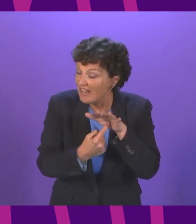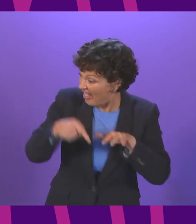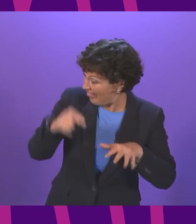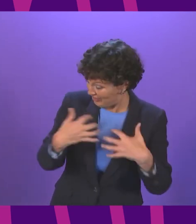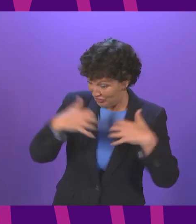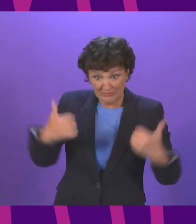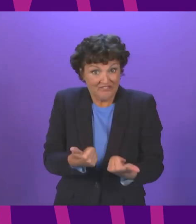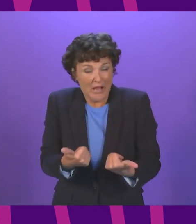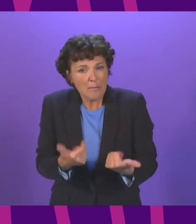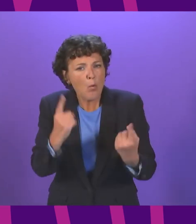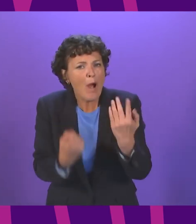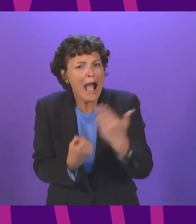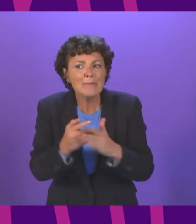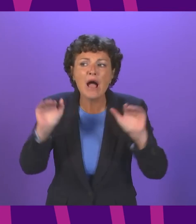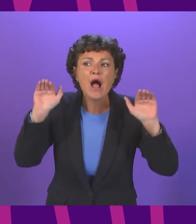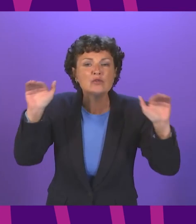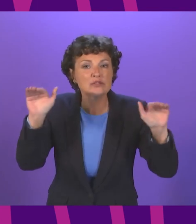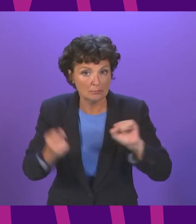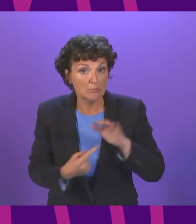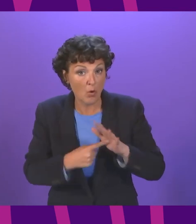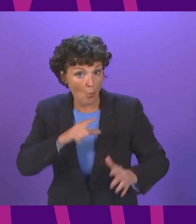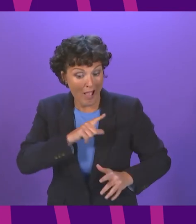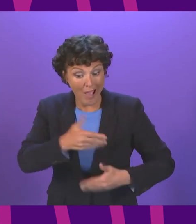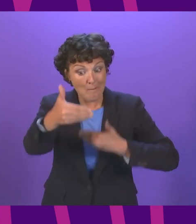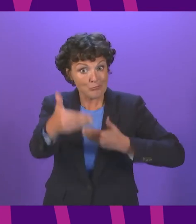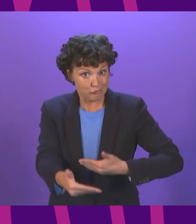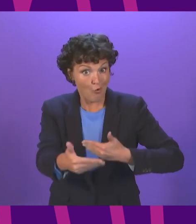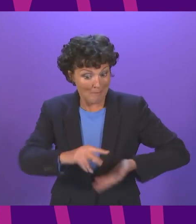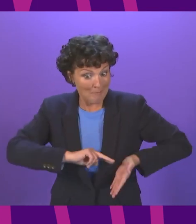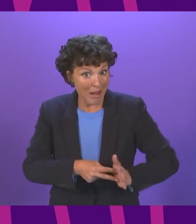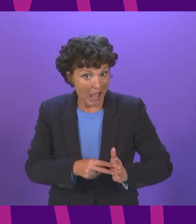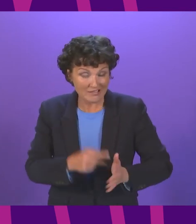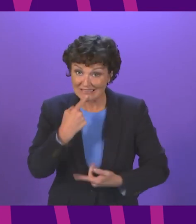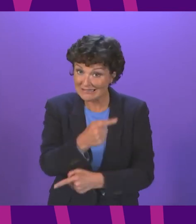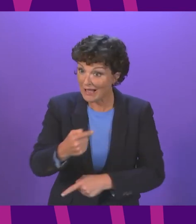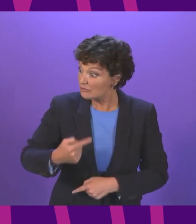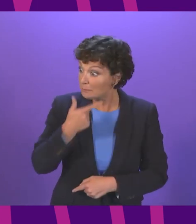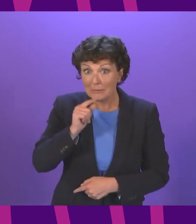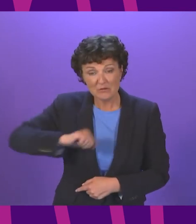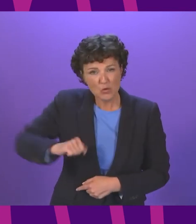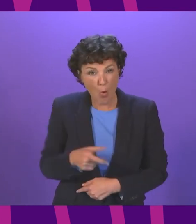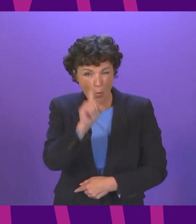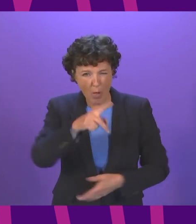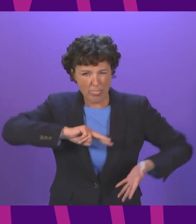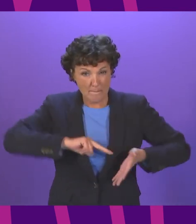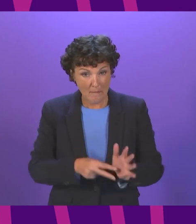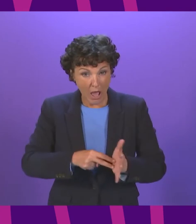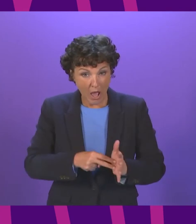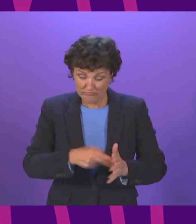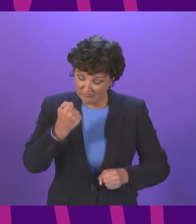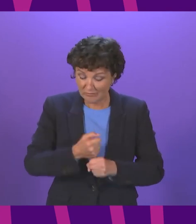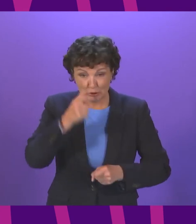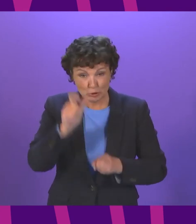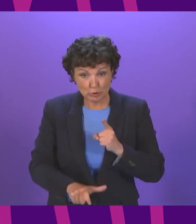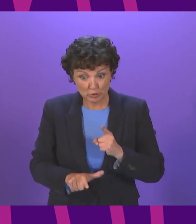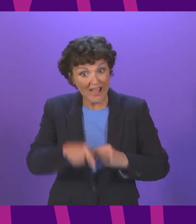this chamber because the programme for government actually tells the people of Scotland what the direction of travel is for the government of the day and in this